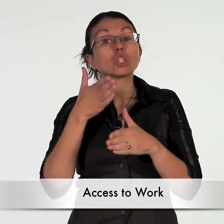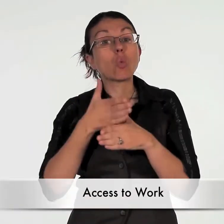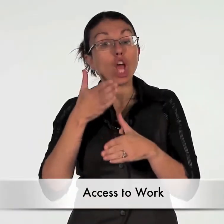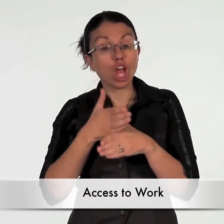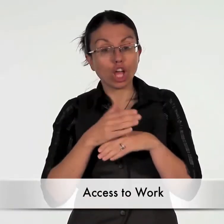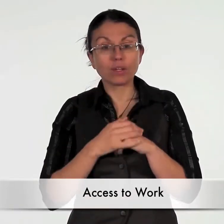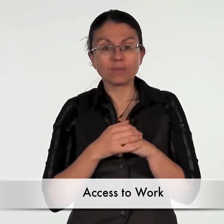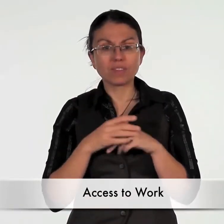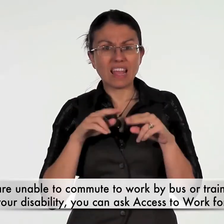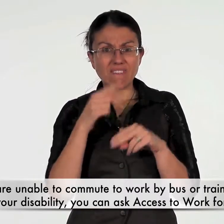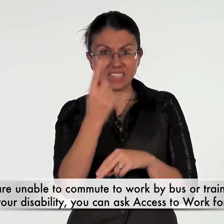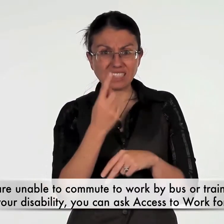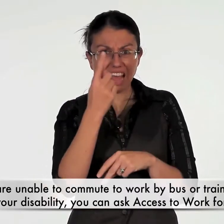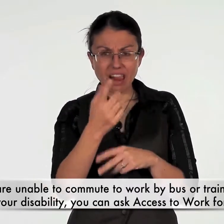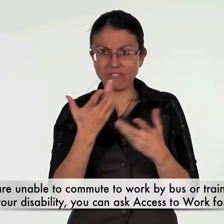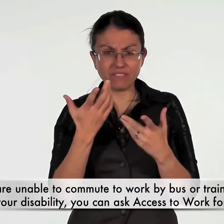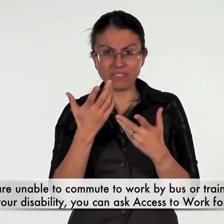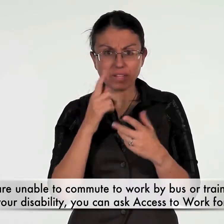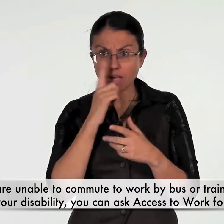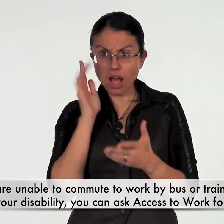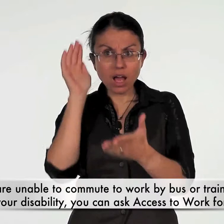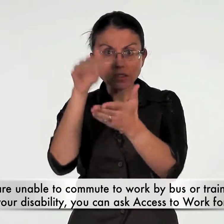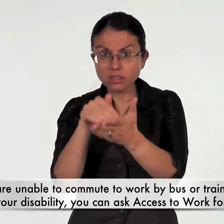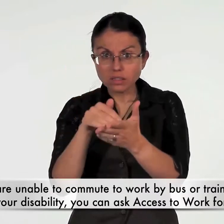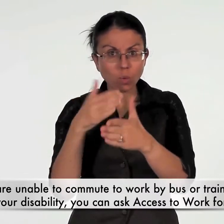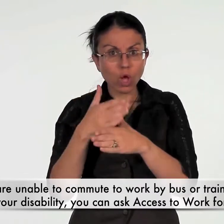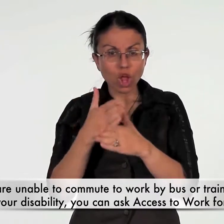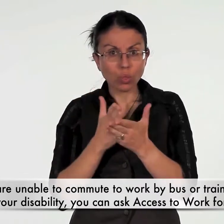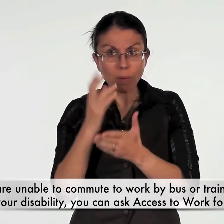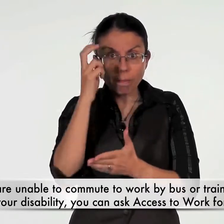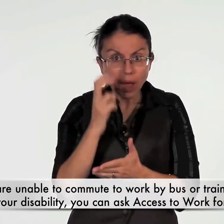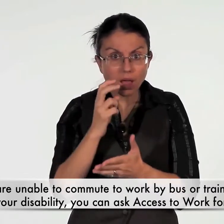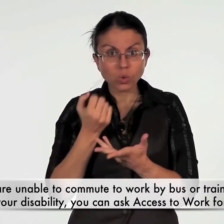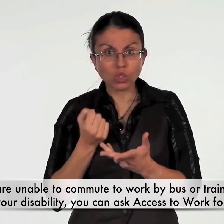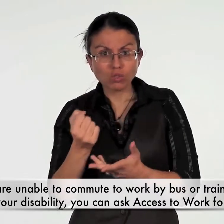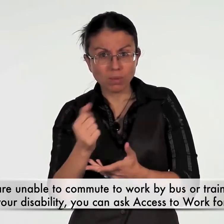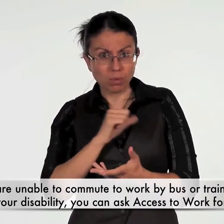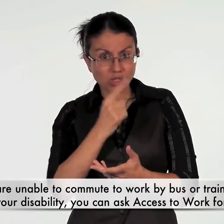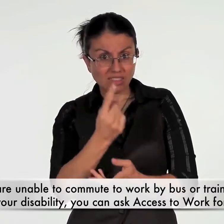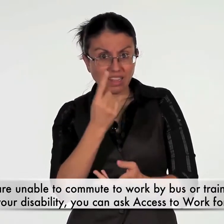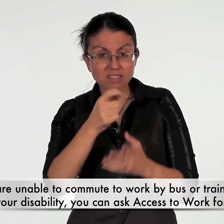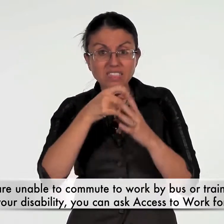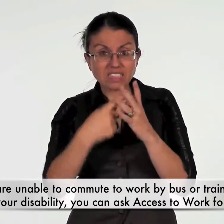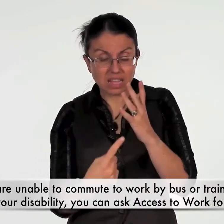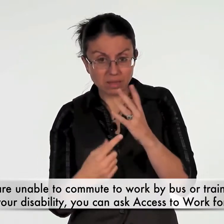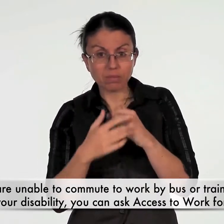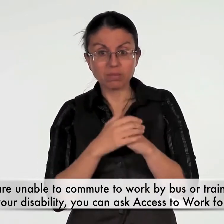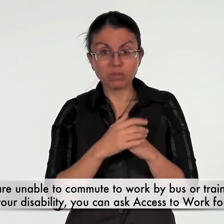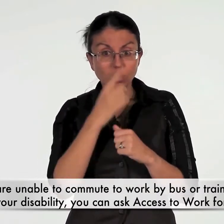access to work if you are unable to commute to work by bus or train because of your disability you can